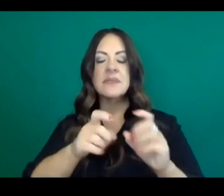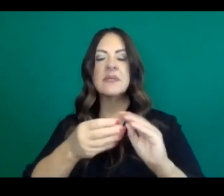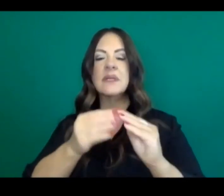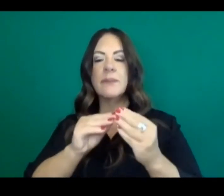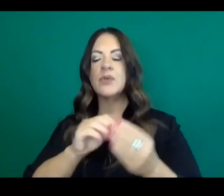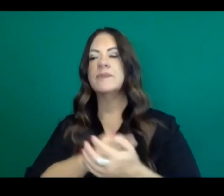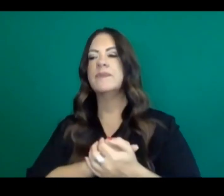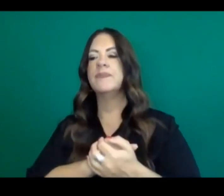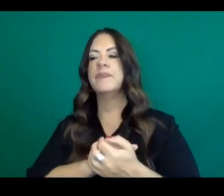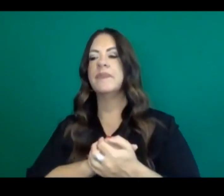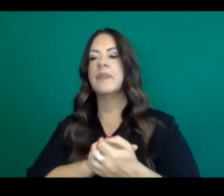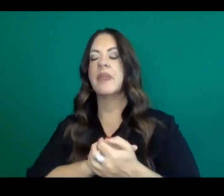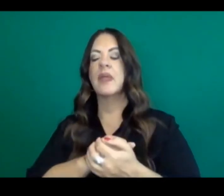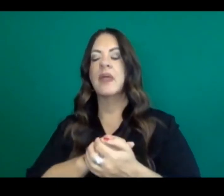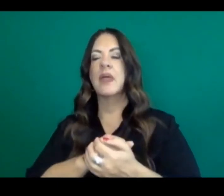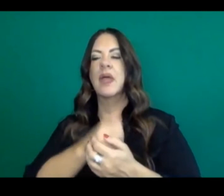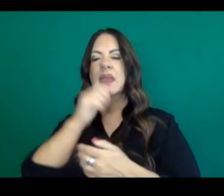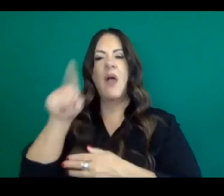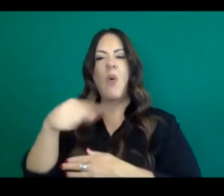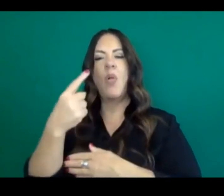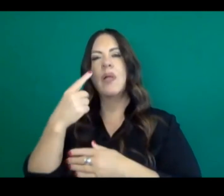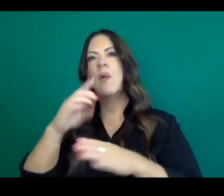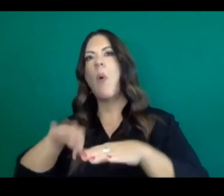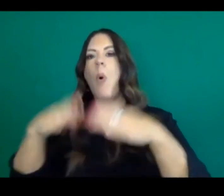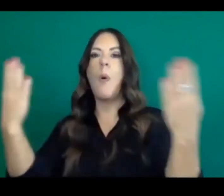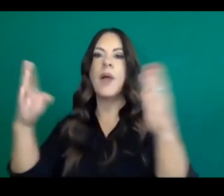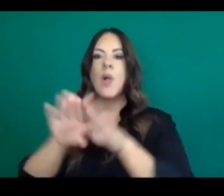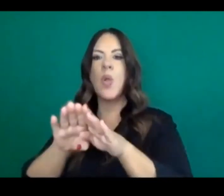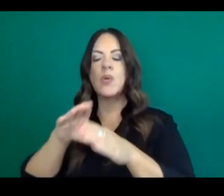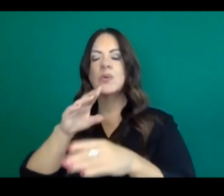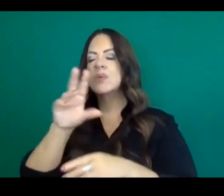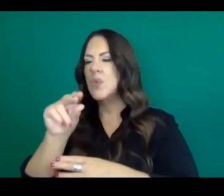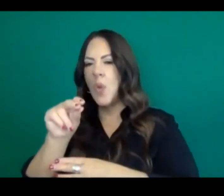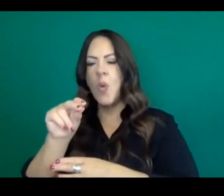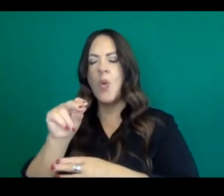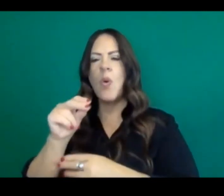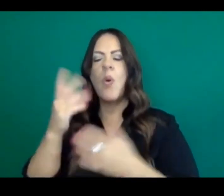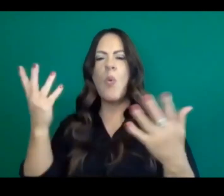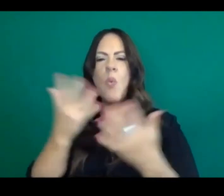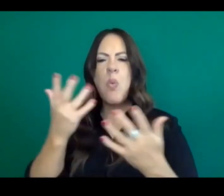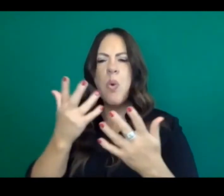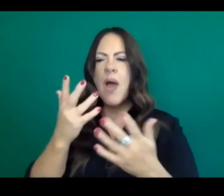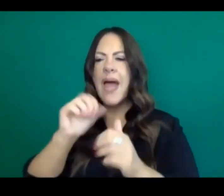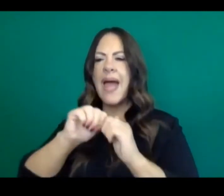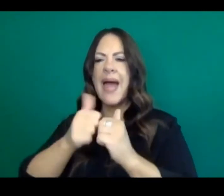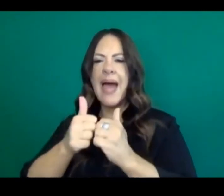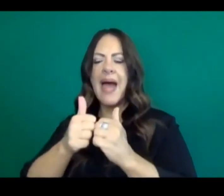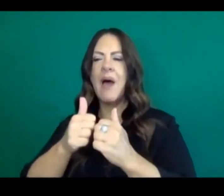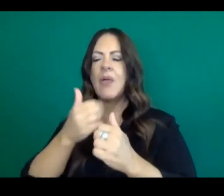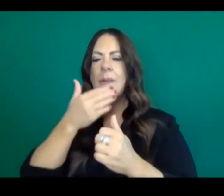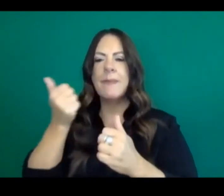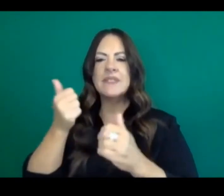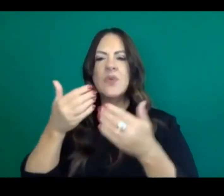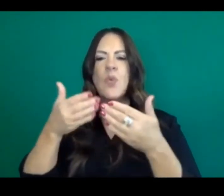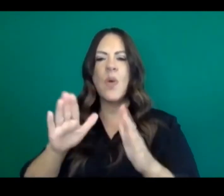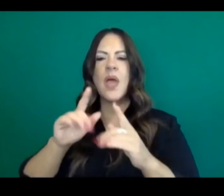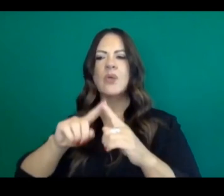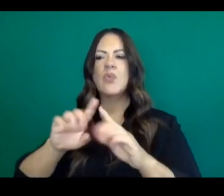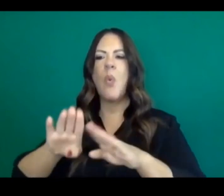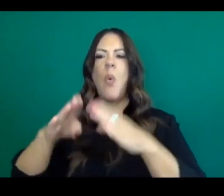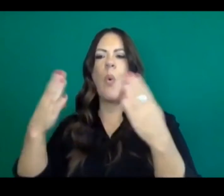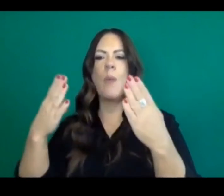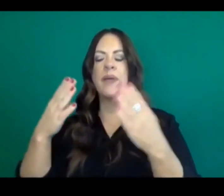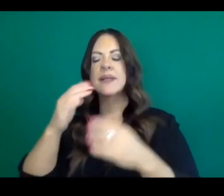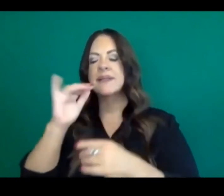not just open and close as two different things, but degrees of opening that having 10% operations is